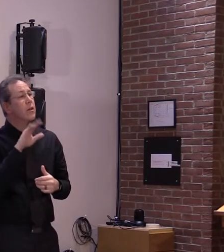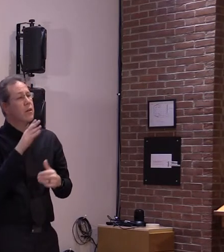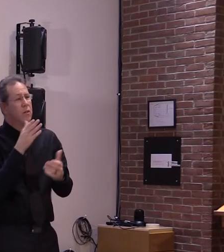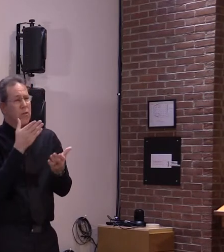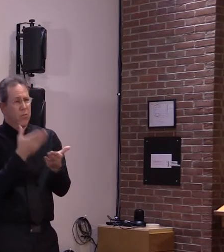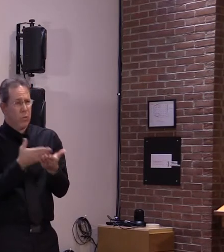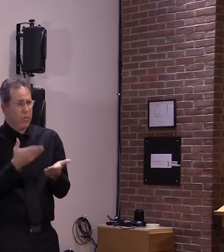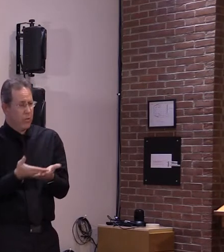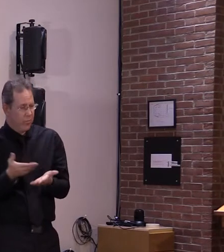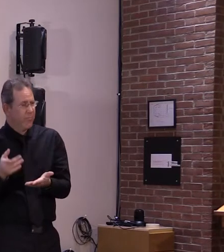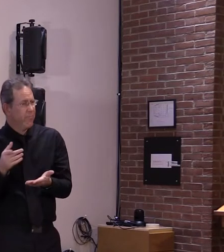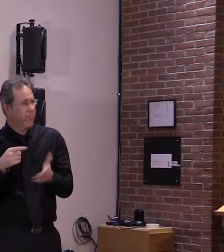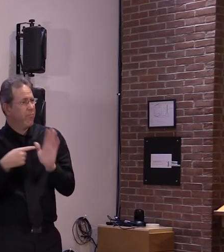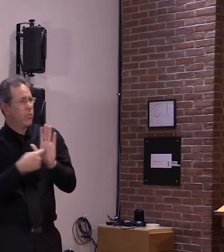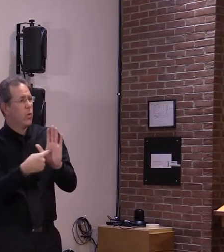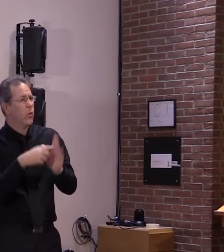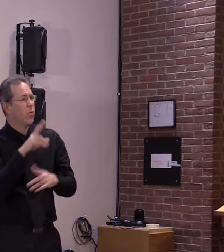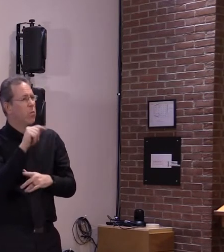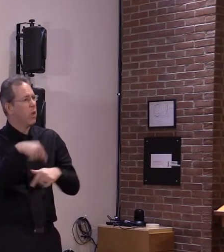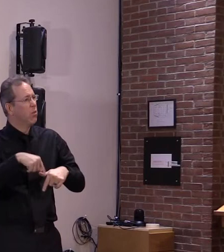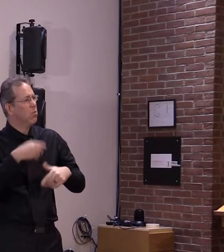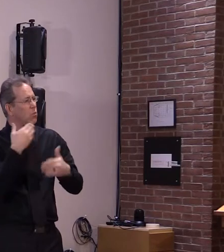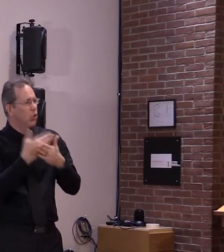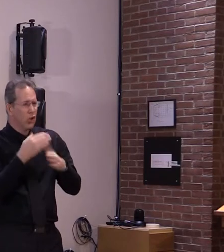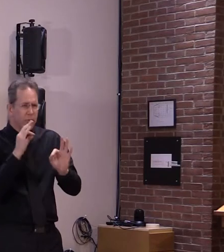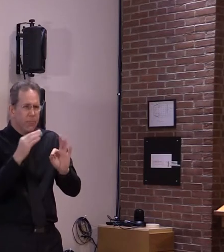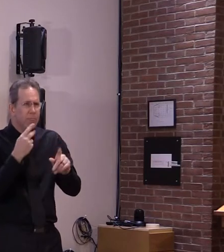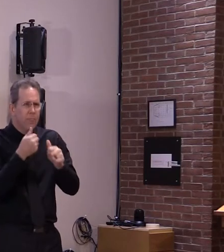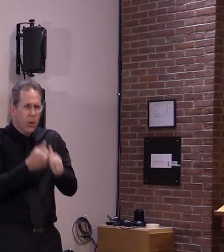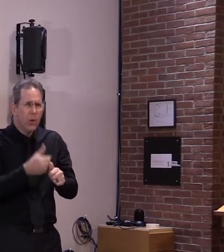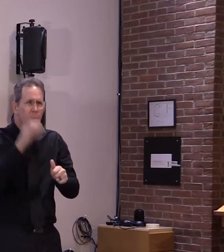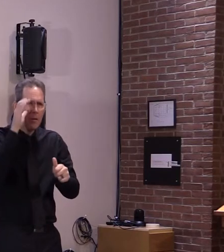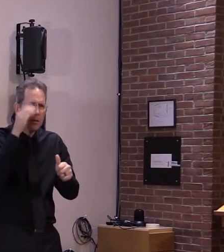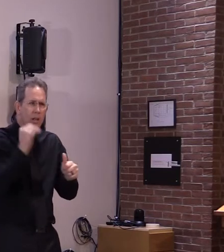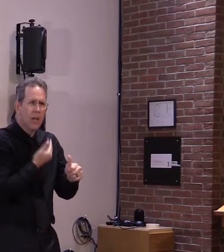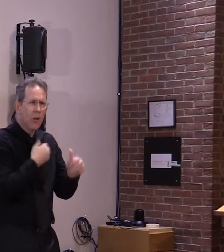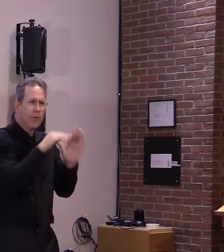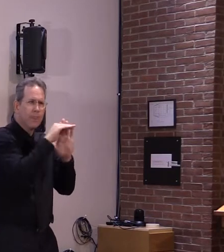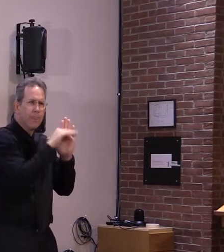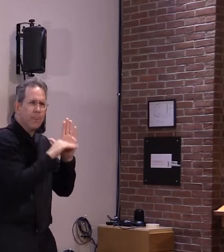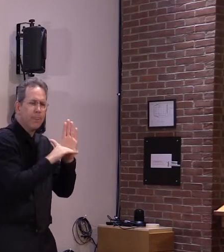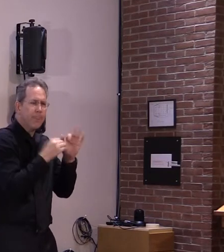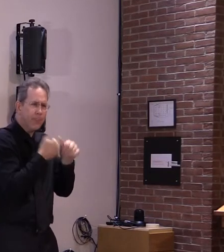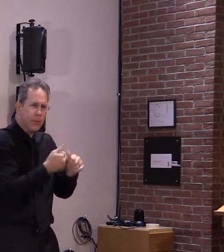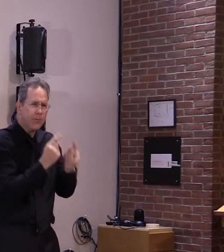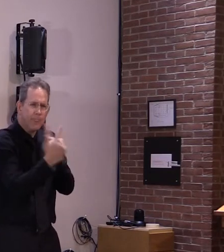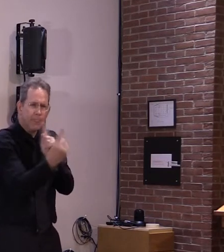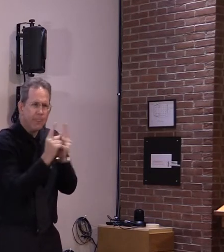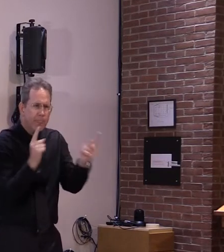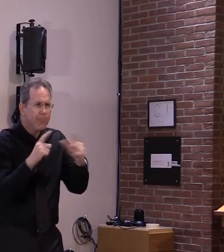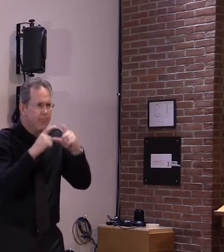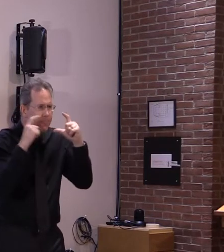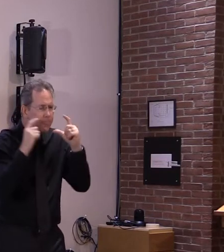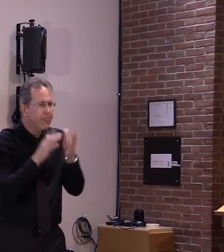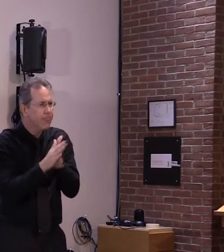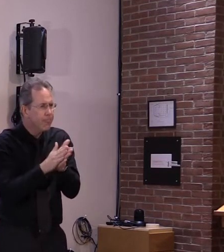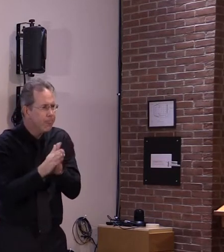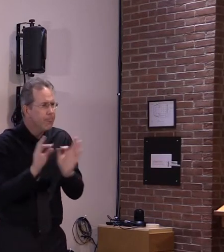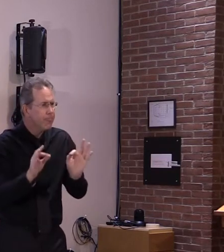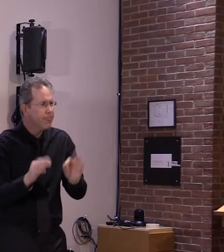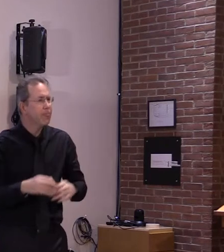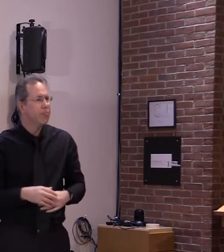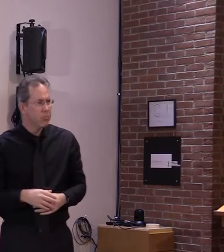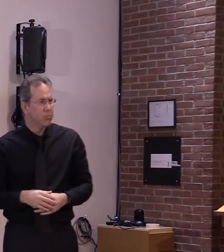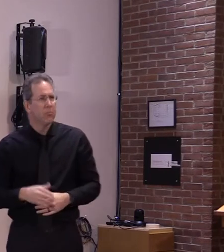as we are faced with these challenging external factors all around us looking quickly at our